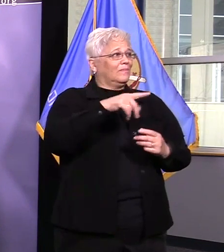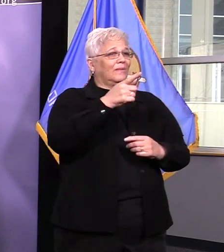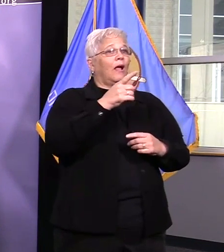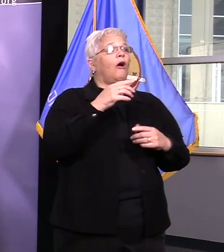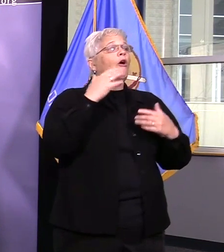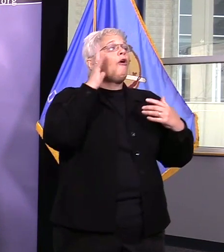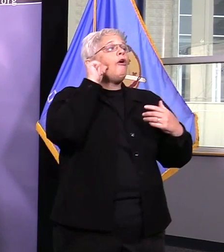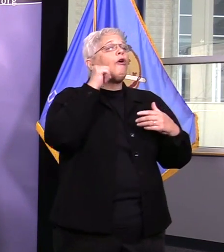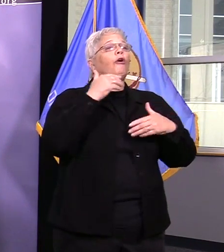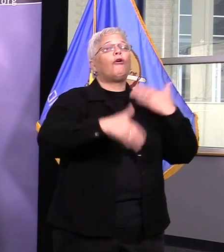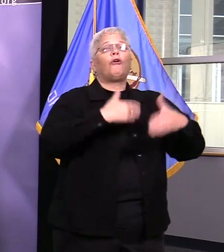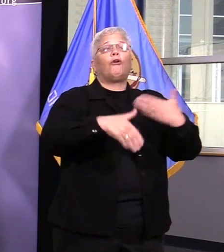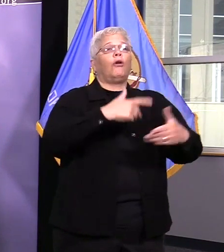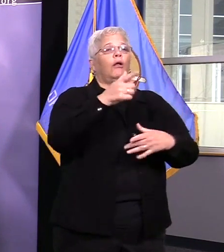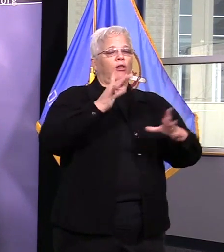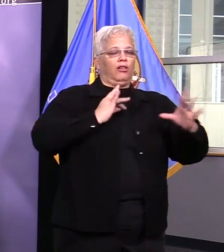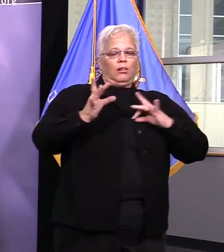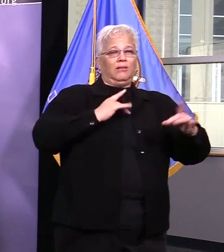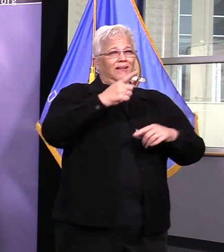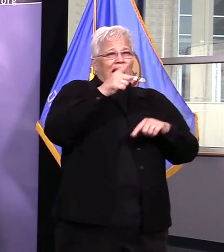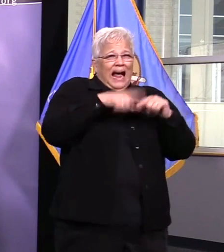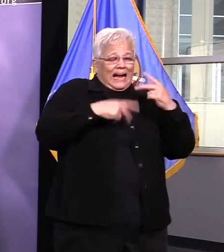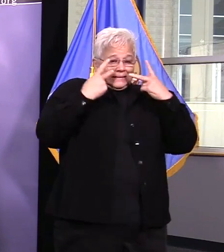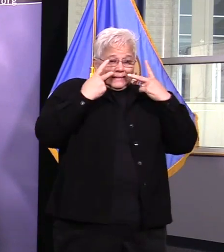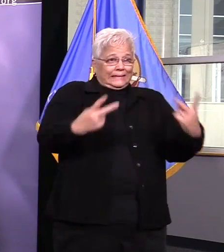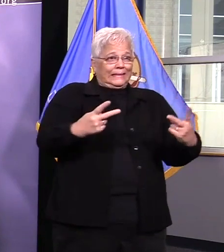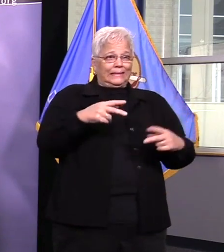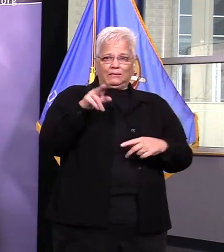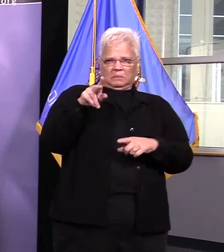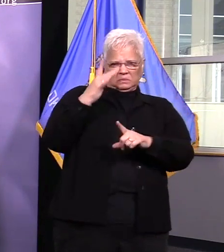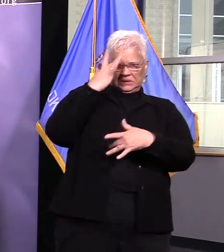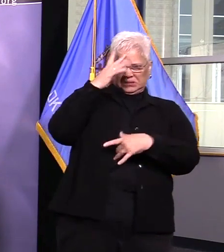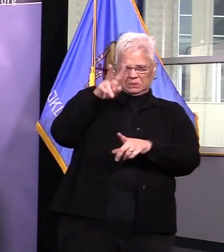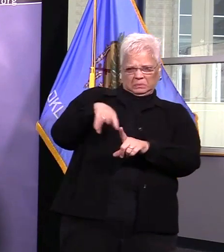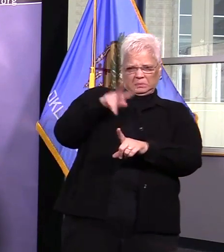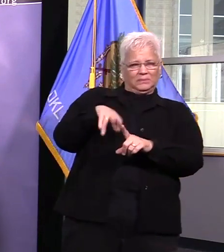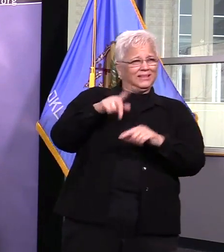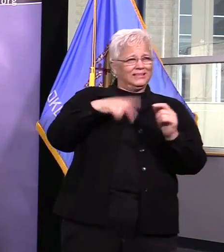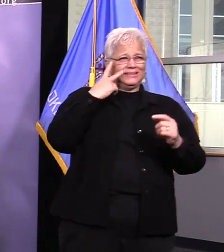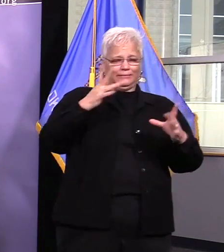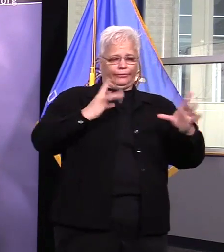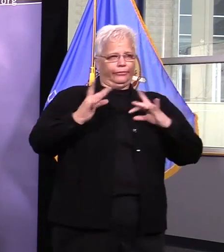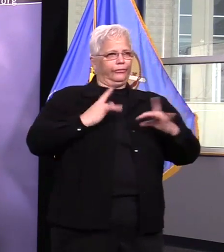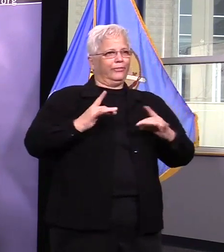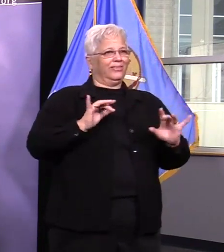to be more narrow and ultimately more accurate. I'd like to introduce Mayor Bynum at this time.